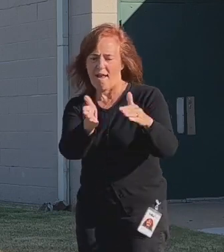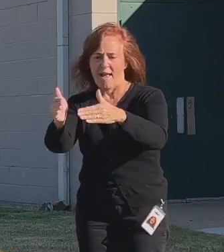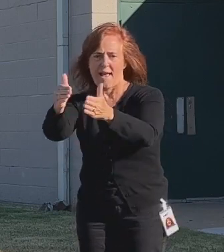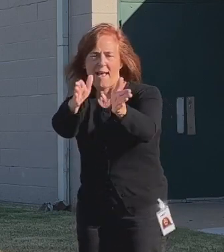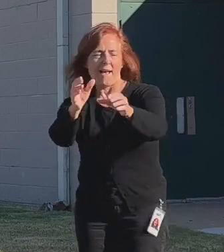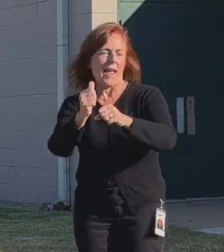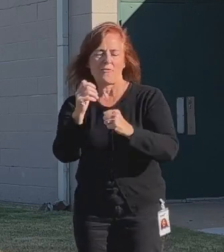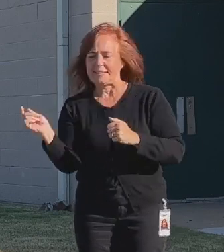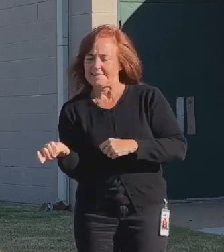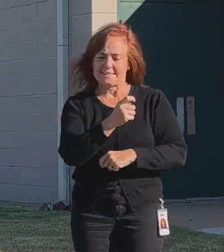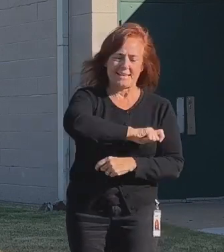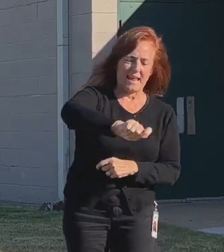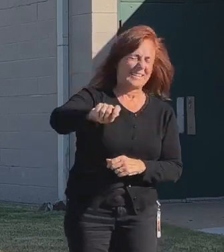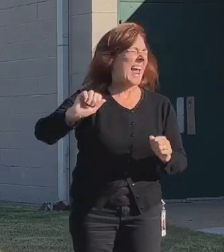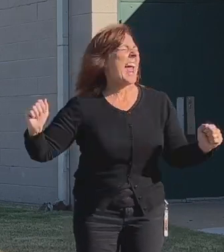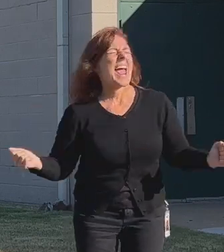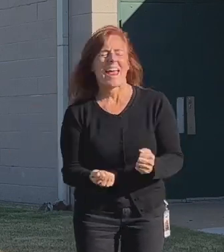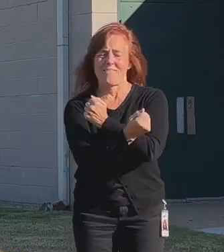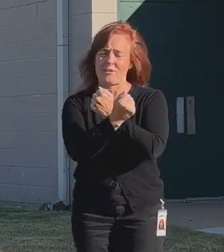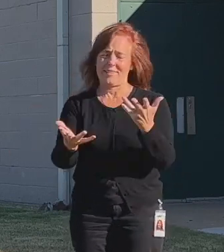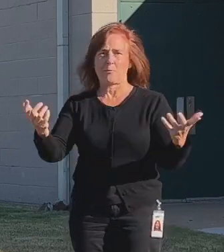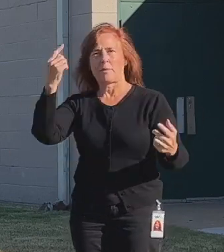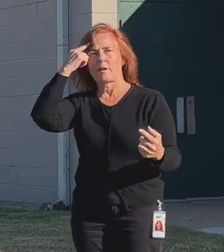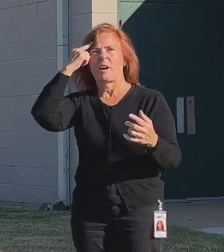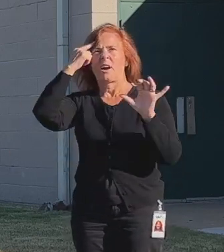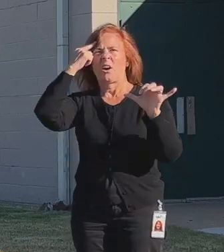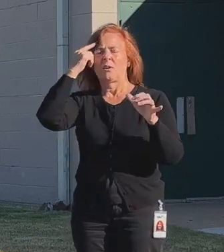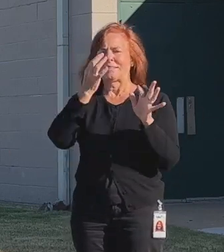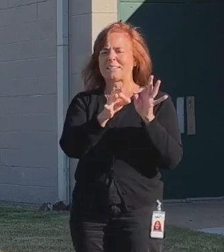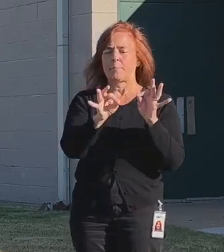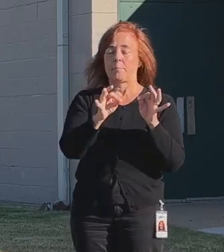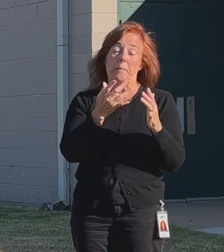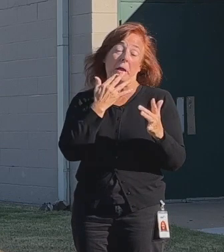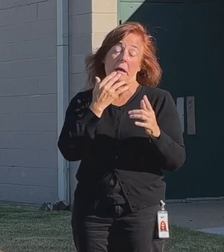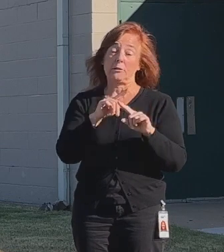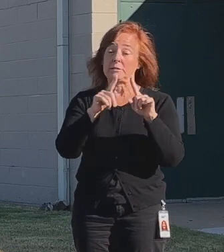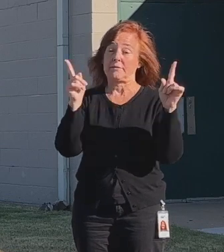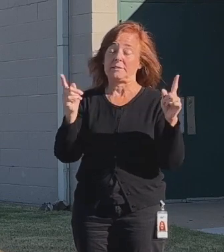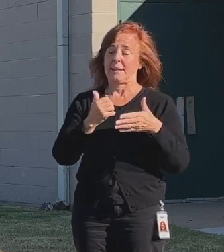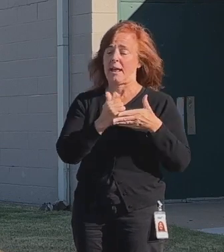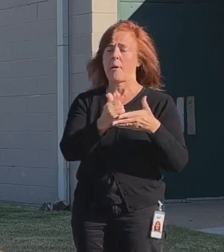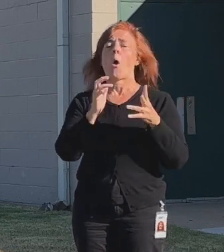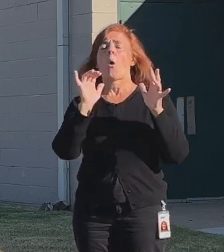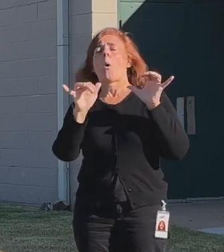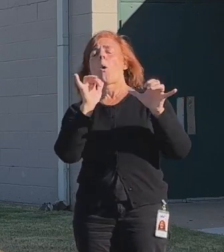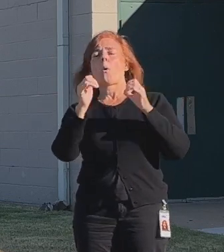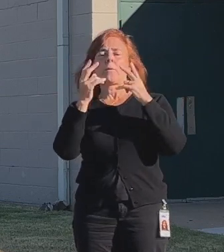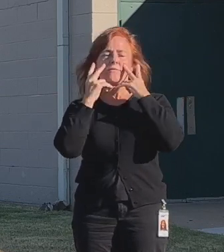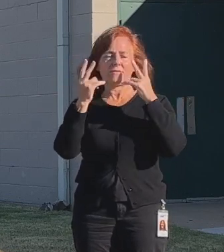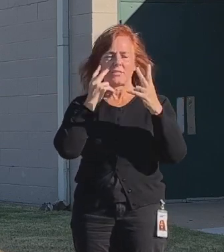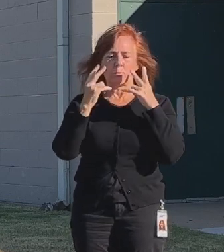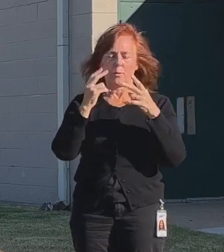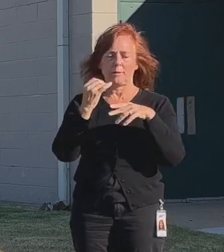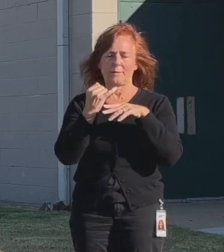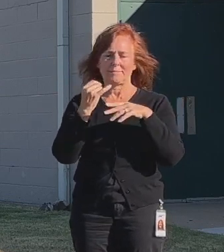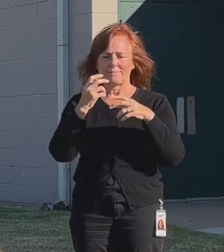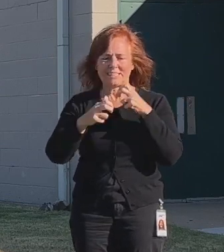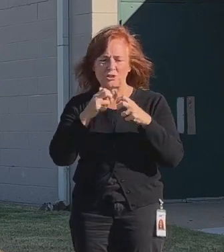every tennis court, everything that we can be thinking. Sometimes it's simple. It's color differences that help somebody with vision impairment